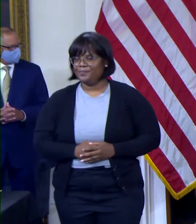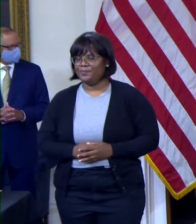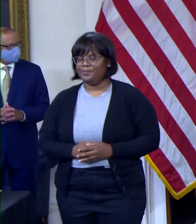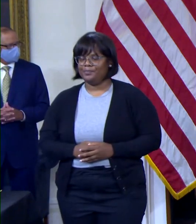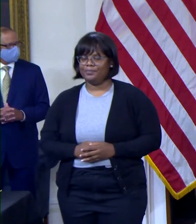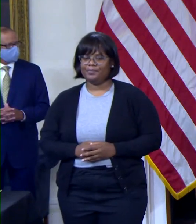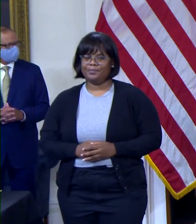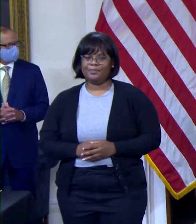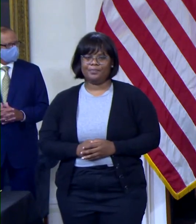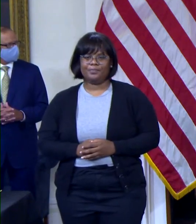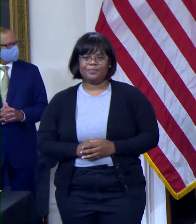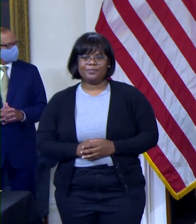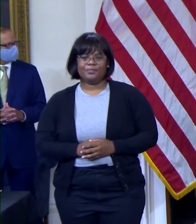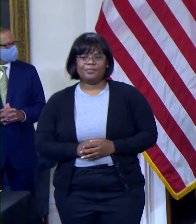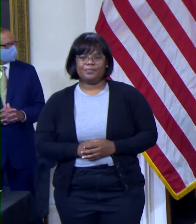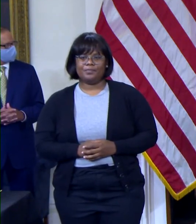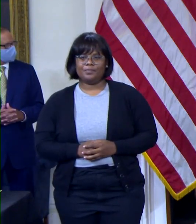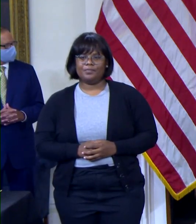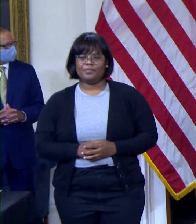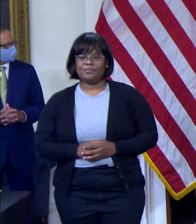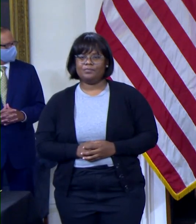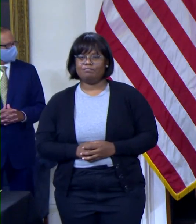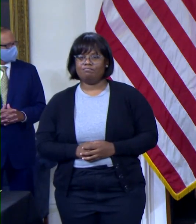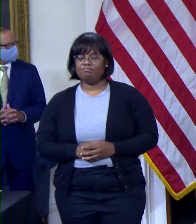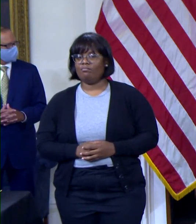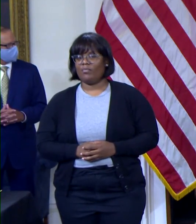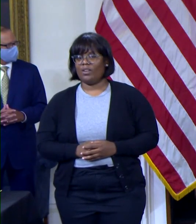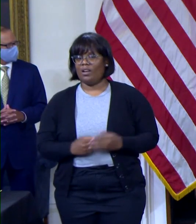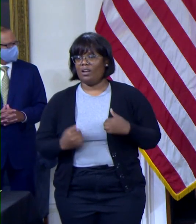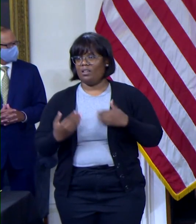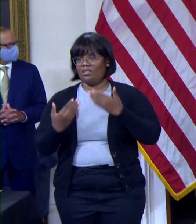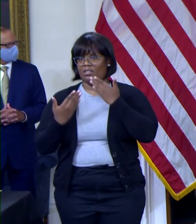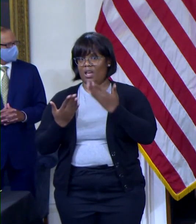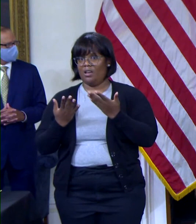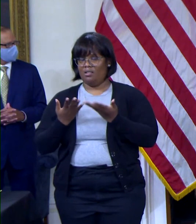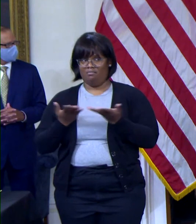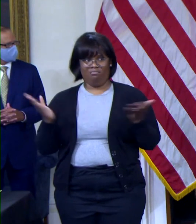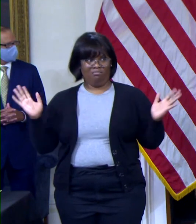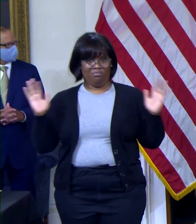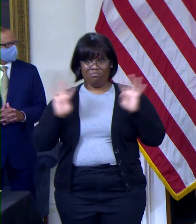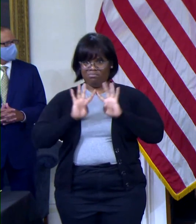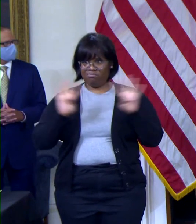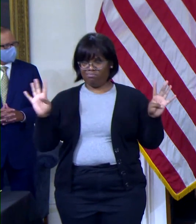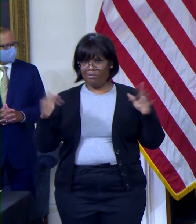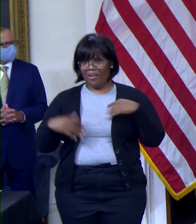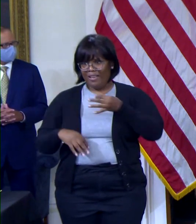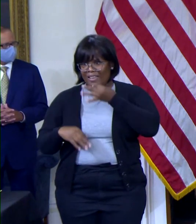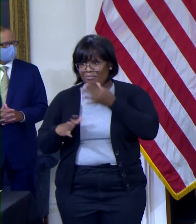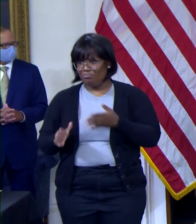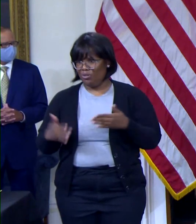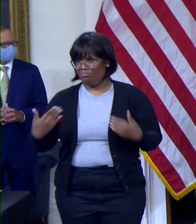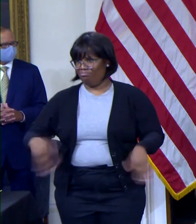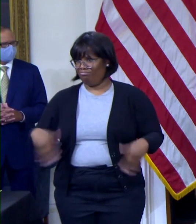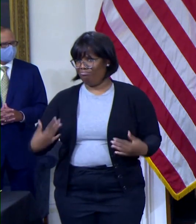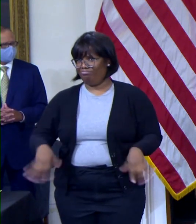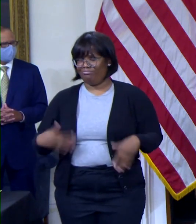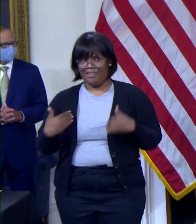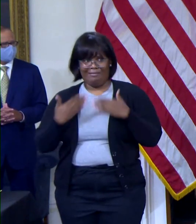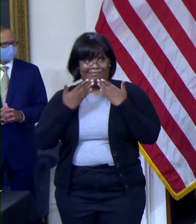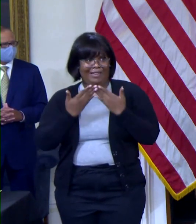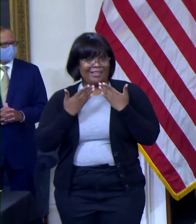I'd like to thank all of our experts, the gentlemen up here today, for not just being here with us, but for all of their incredible work throughout this